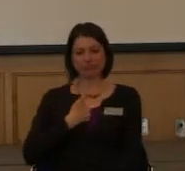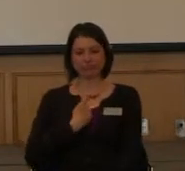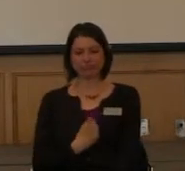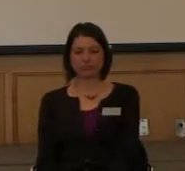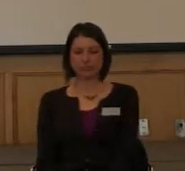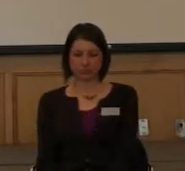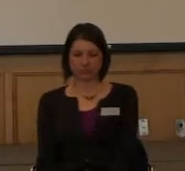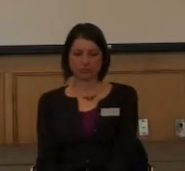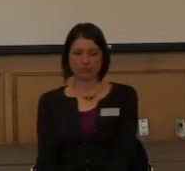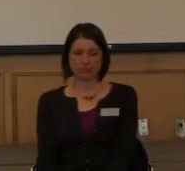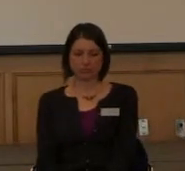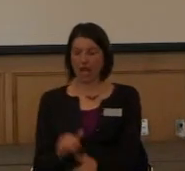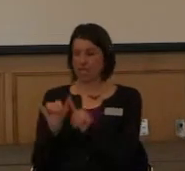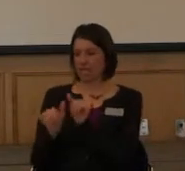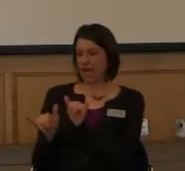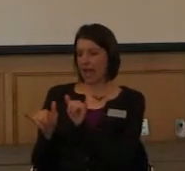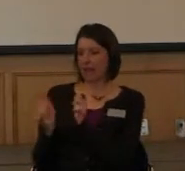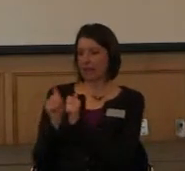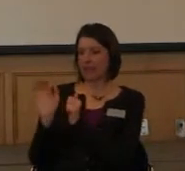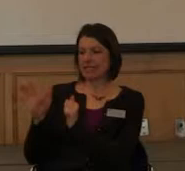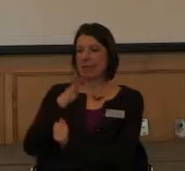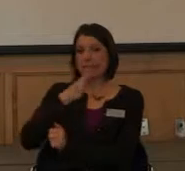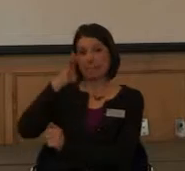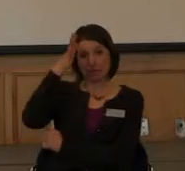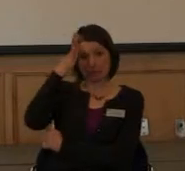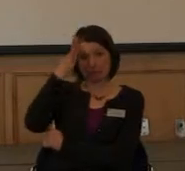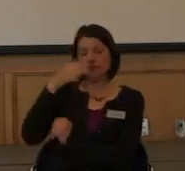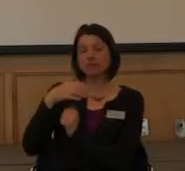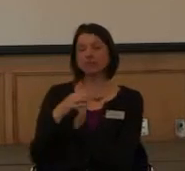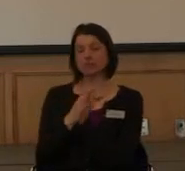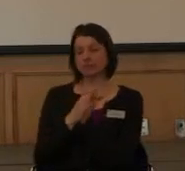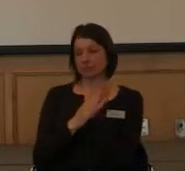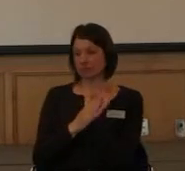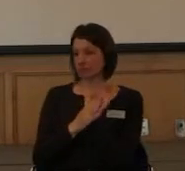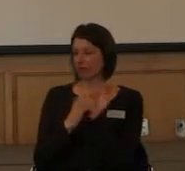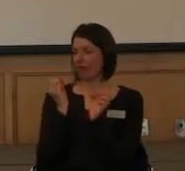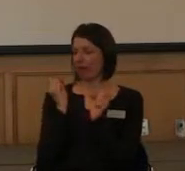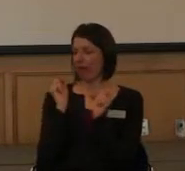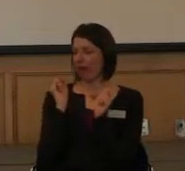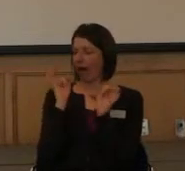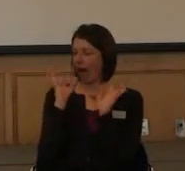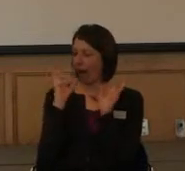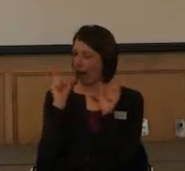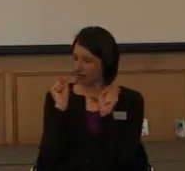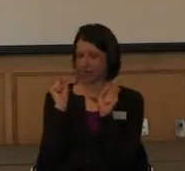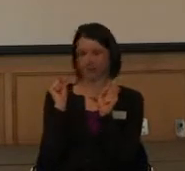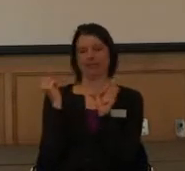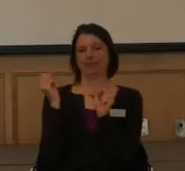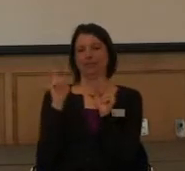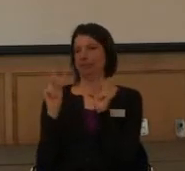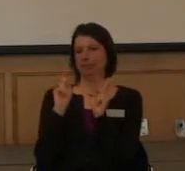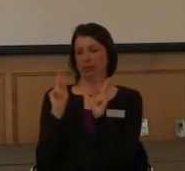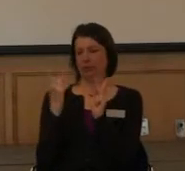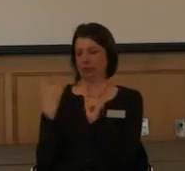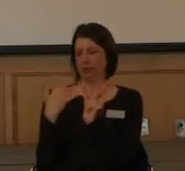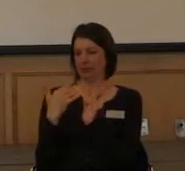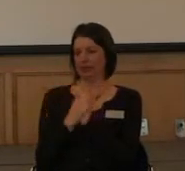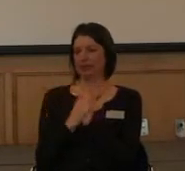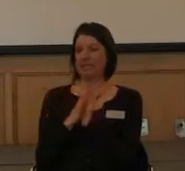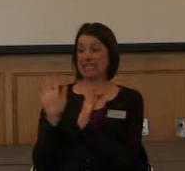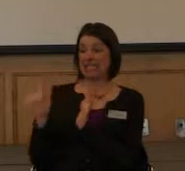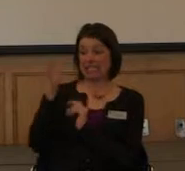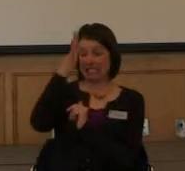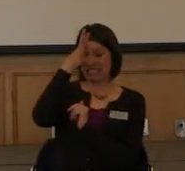He stayed with his parents. He and I stayed with his parents. Awesome people. They're just the greatest. His